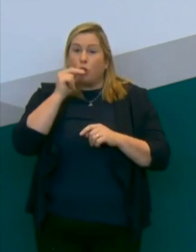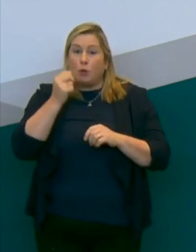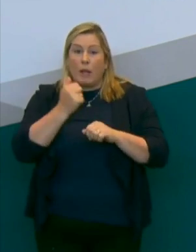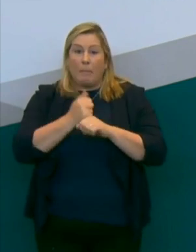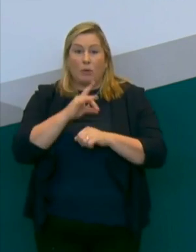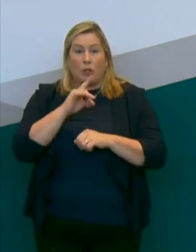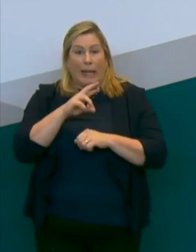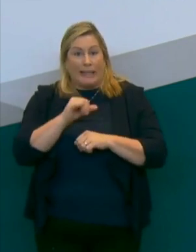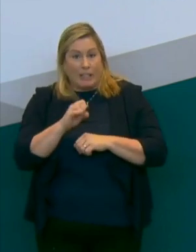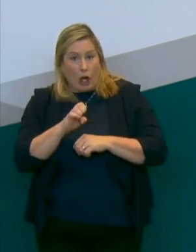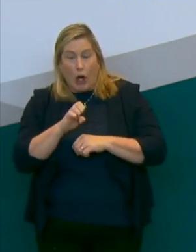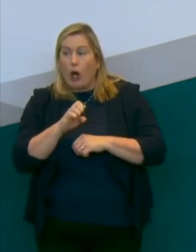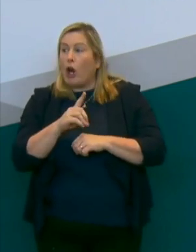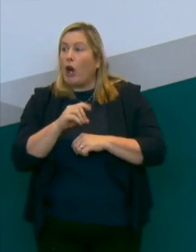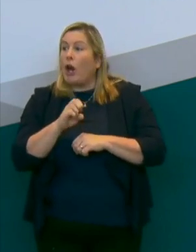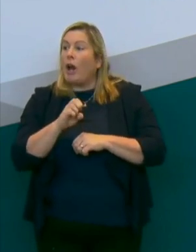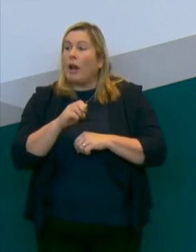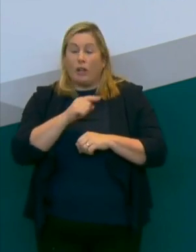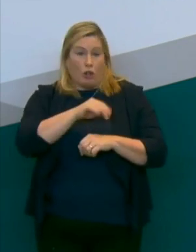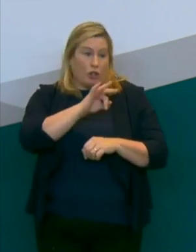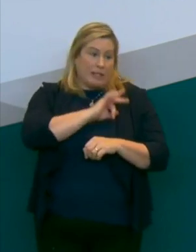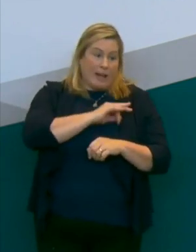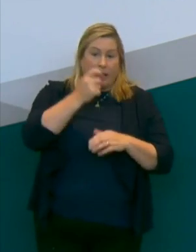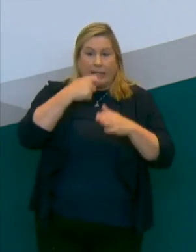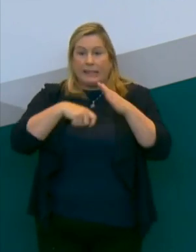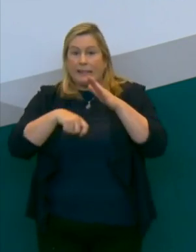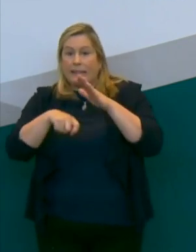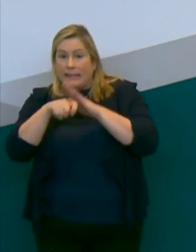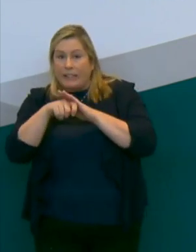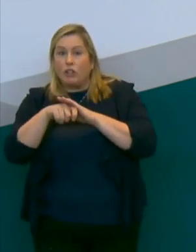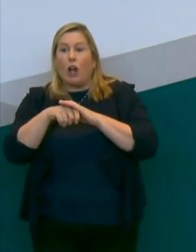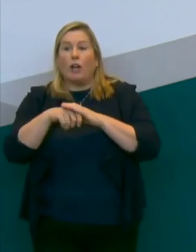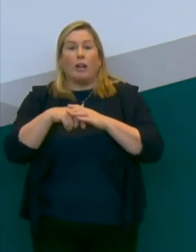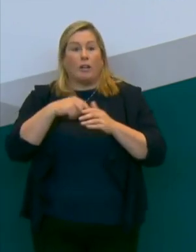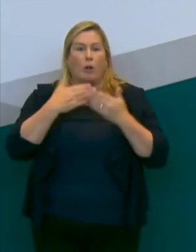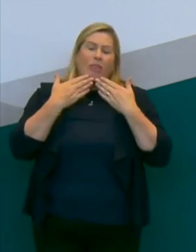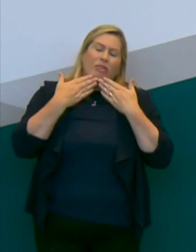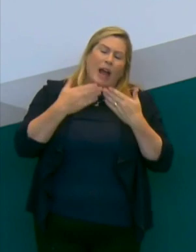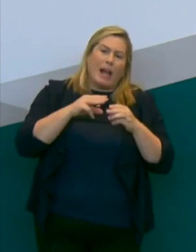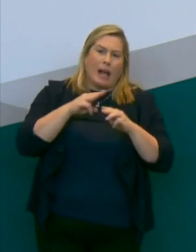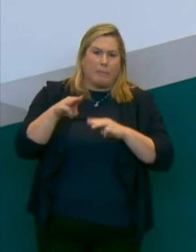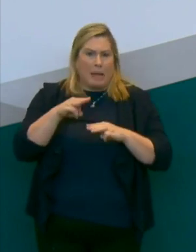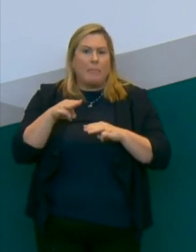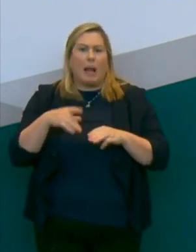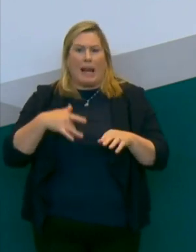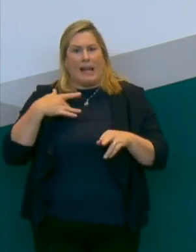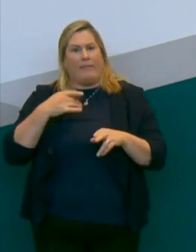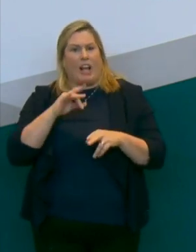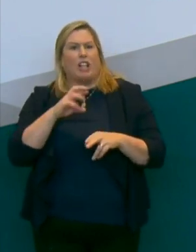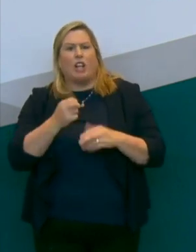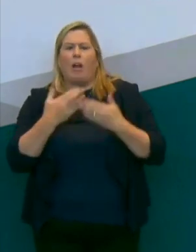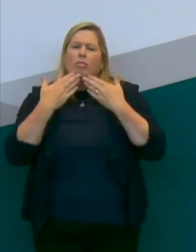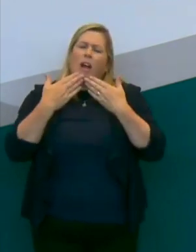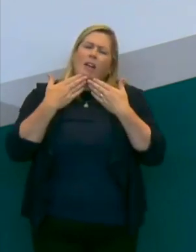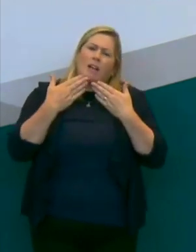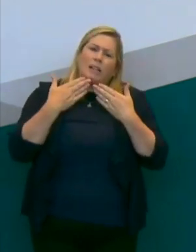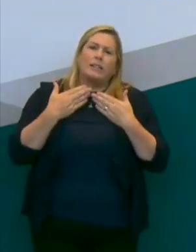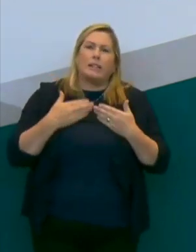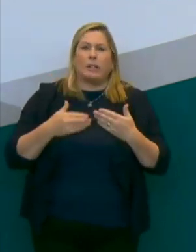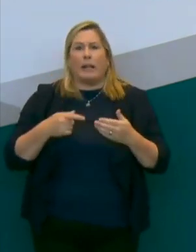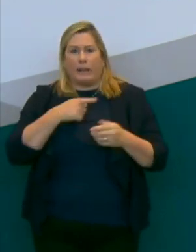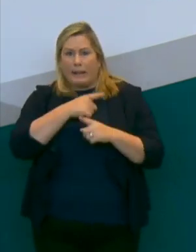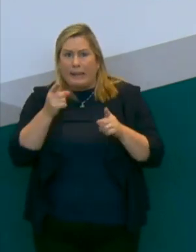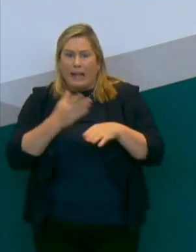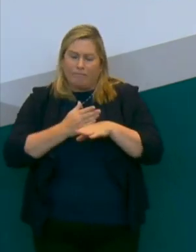Some people are wondering, obviously yourself and the Taoiseach have been out thanking people of Kildare for their efforts and they have made a